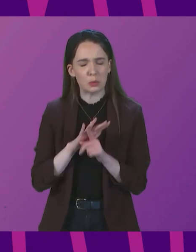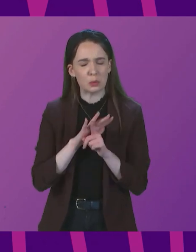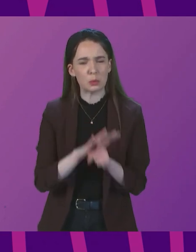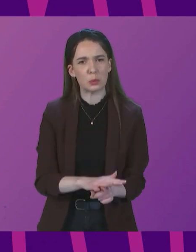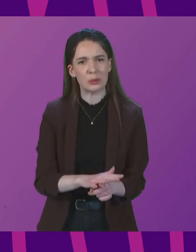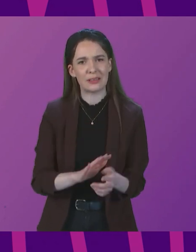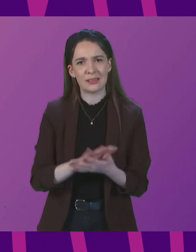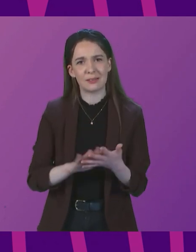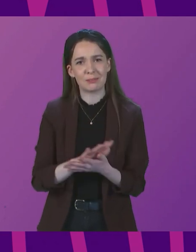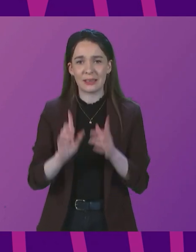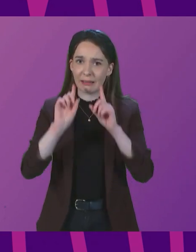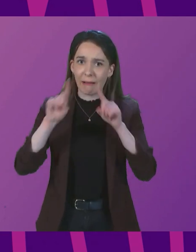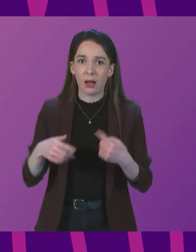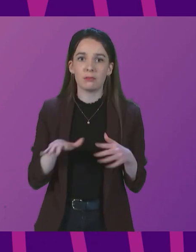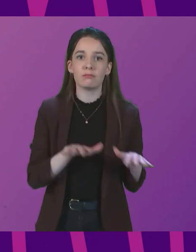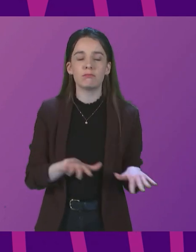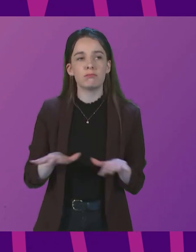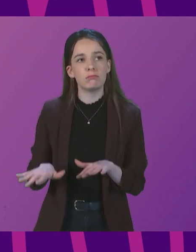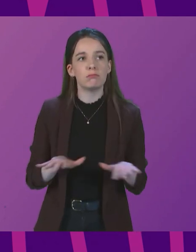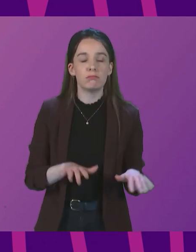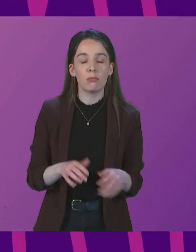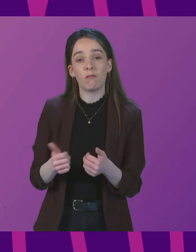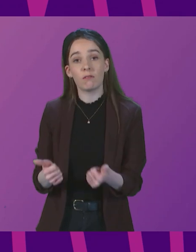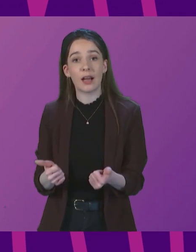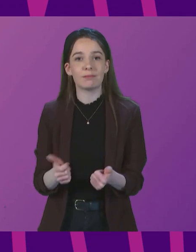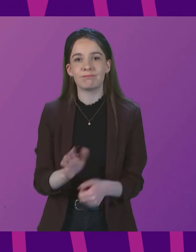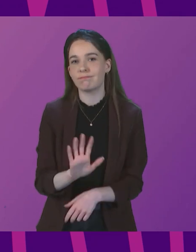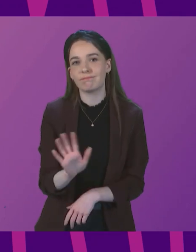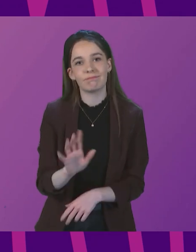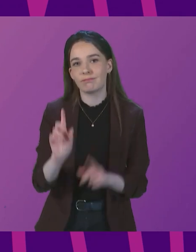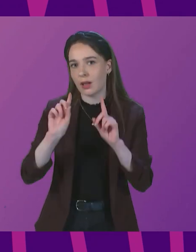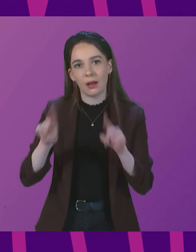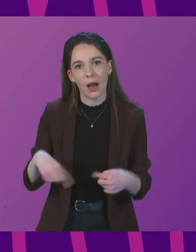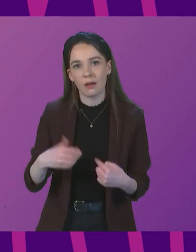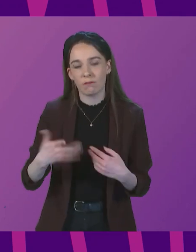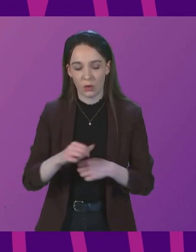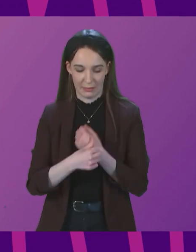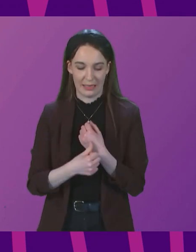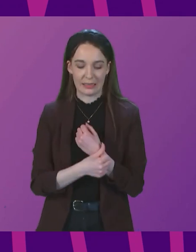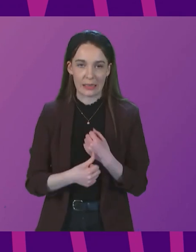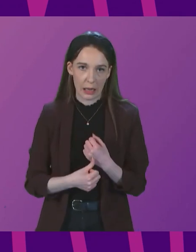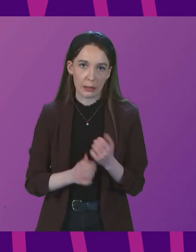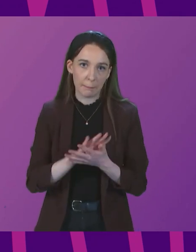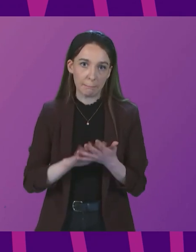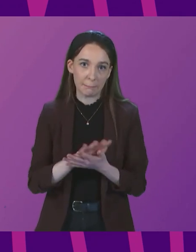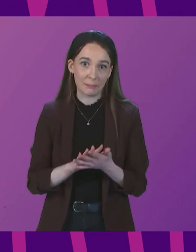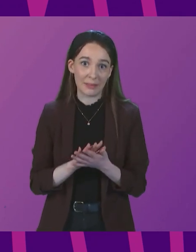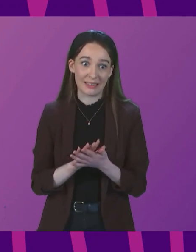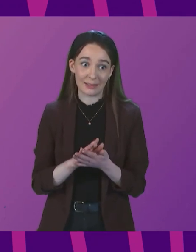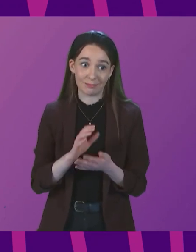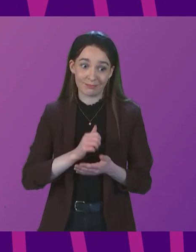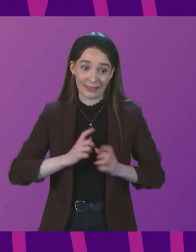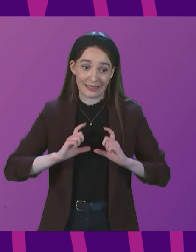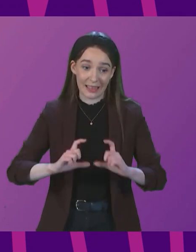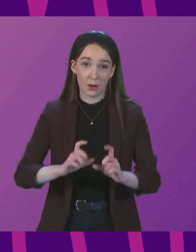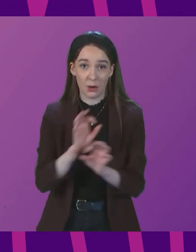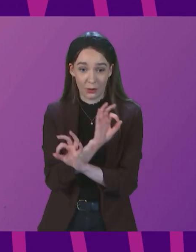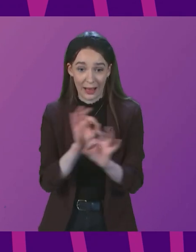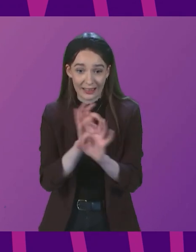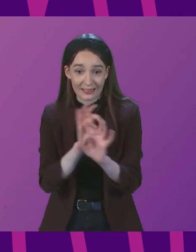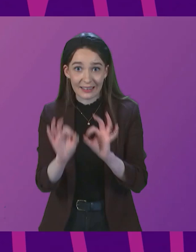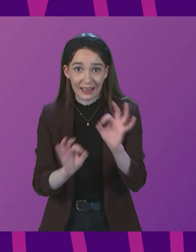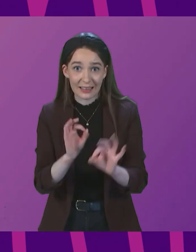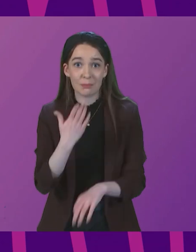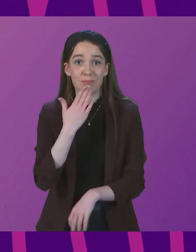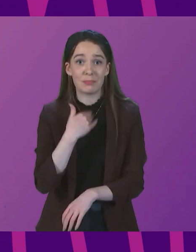we cannot be complacent and shouldn't be complacent for the period up until Easter. Therefore, we are continuing to ask everyone to take a lateral flow